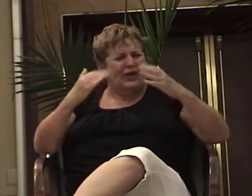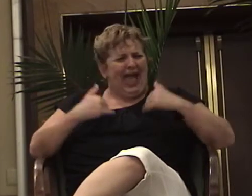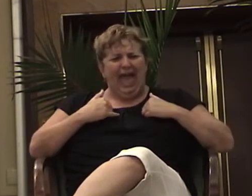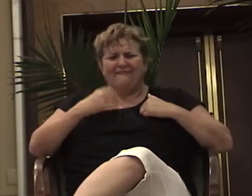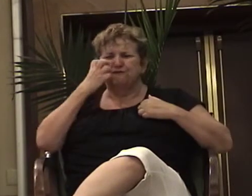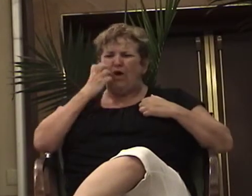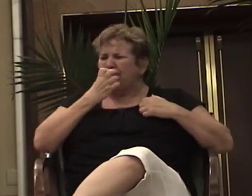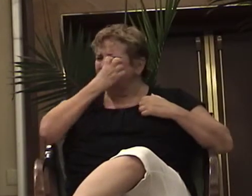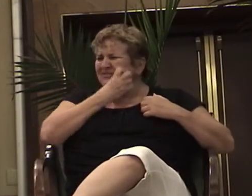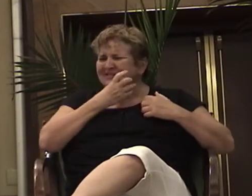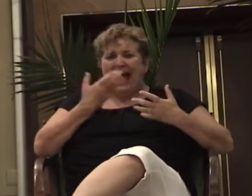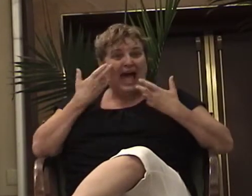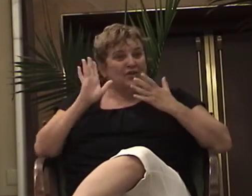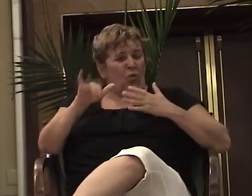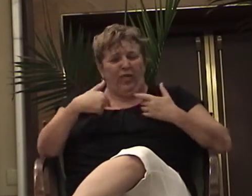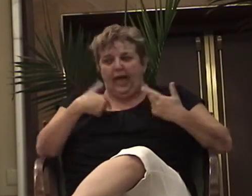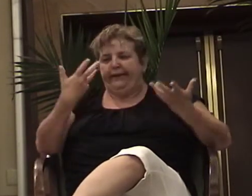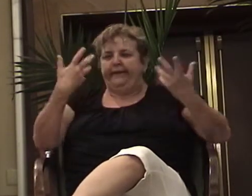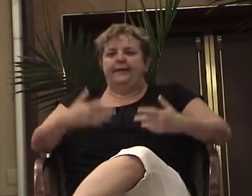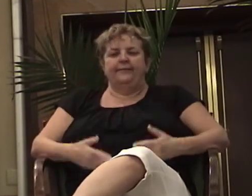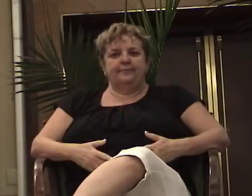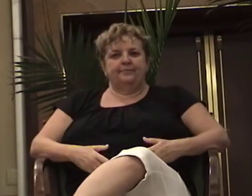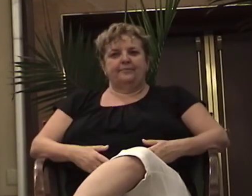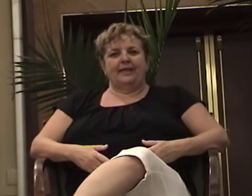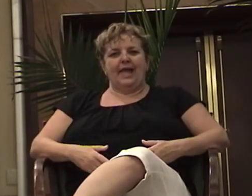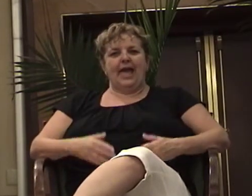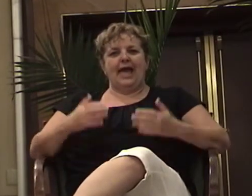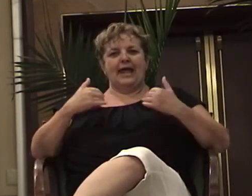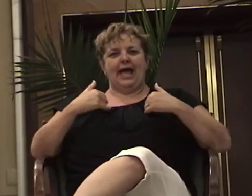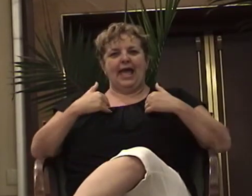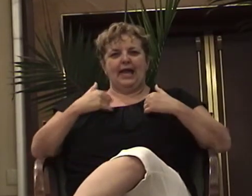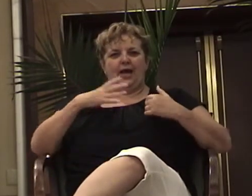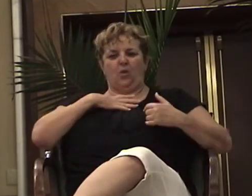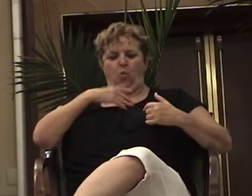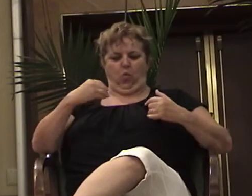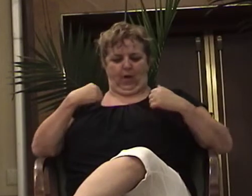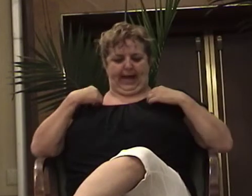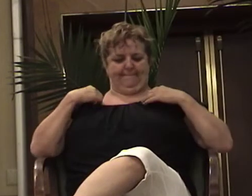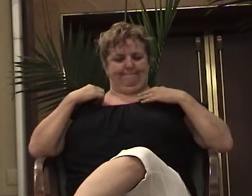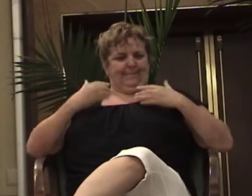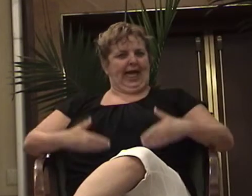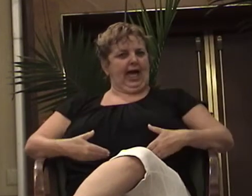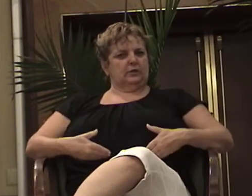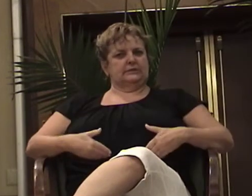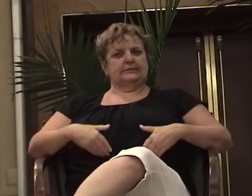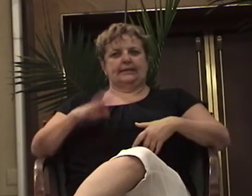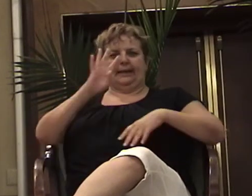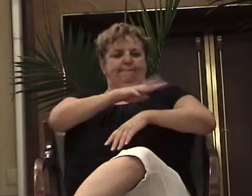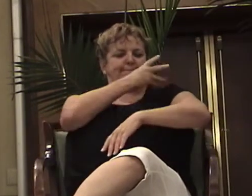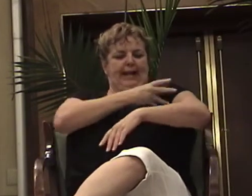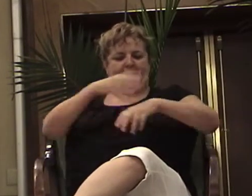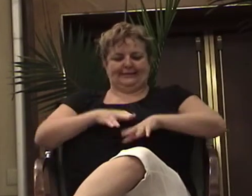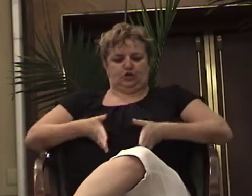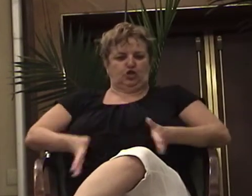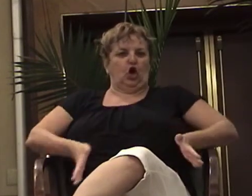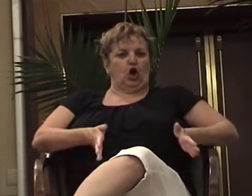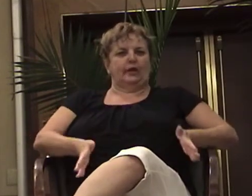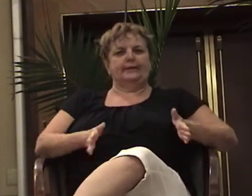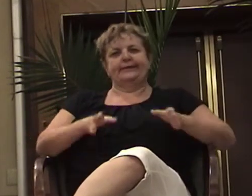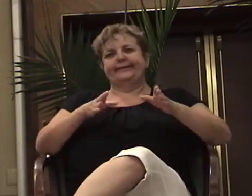I mean? And I got on this white blouse and this plaid skirt and black and white spawns and bobby socks. And I just got beat up